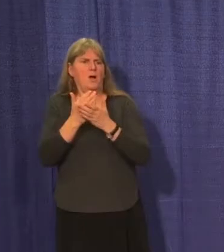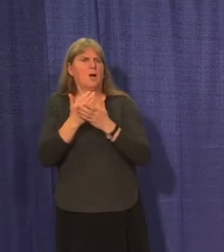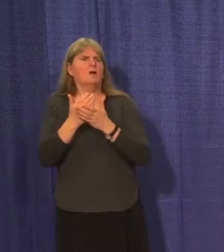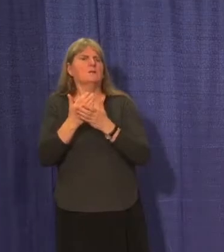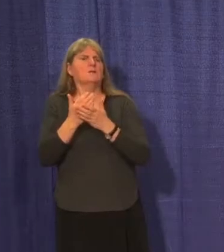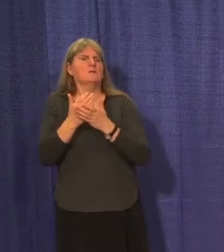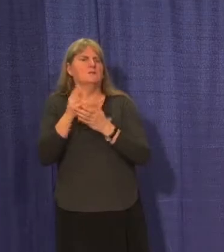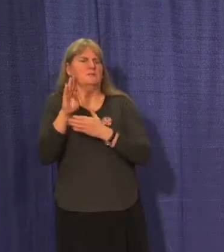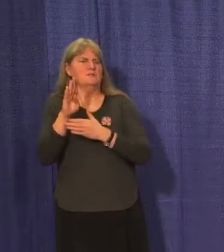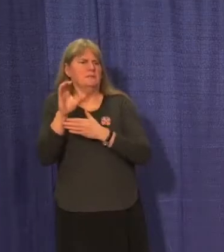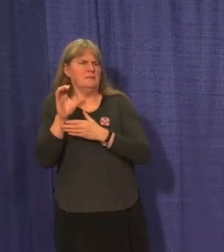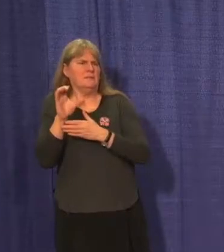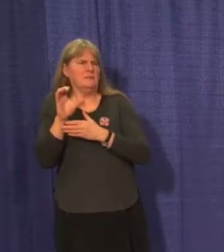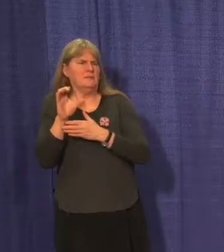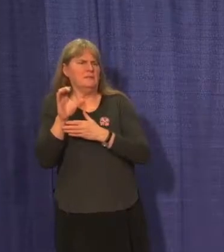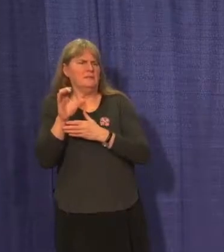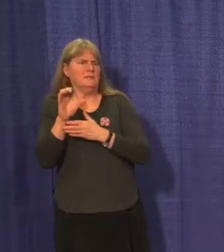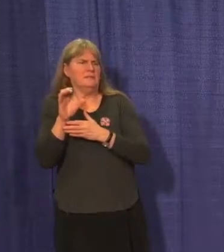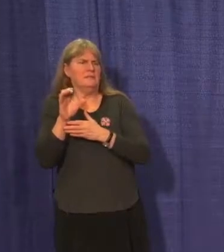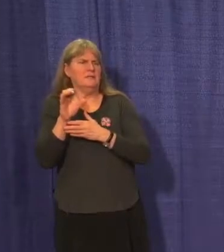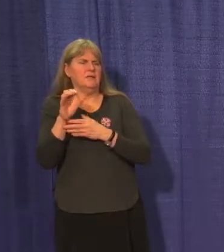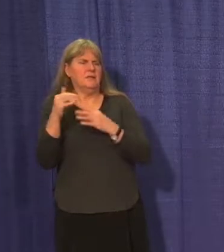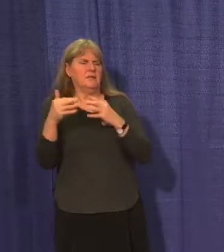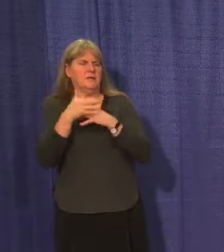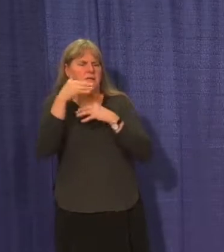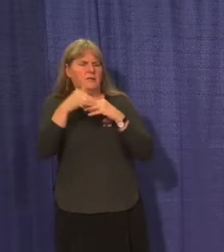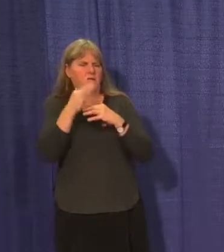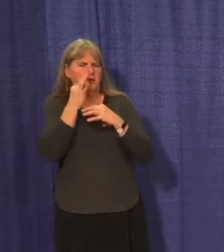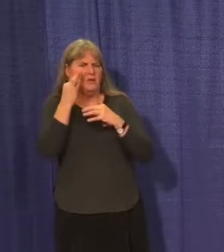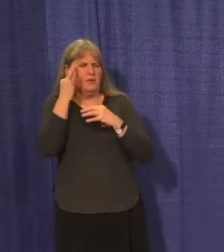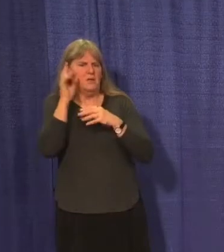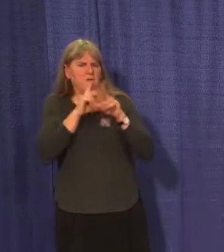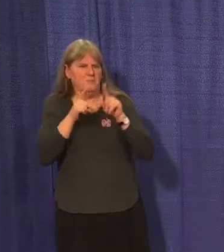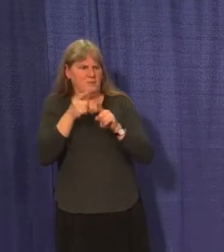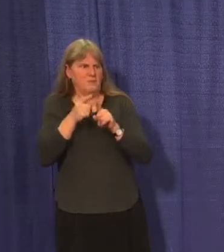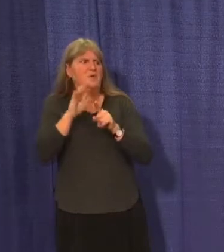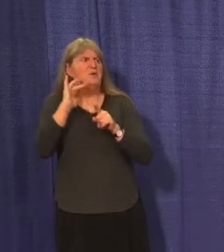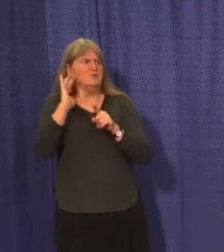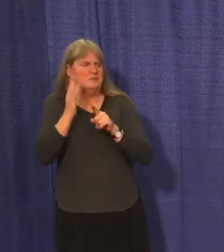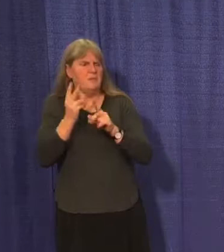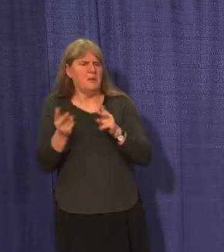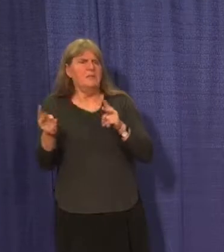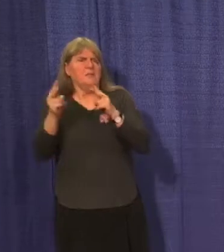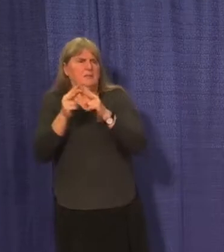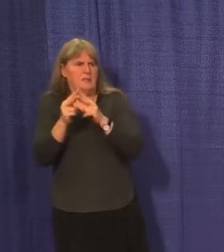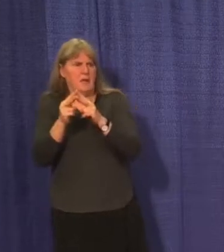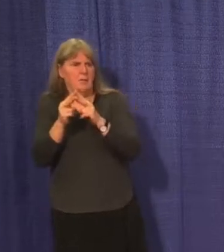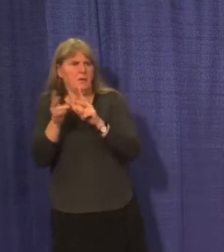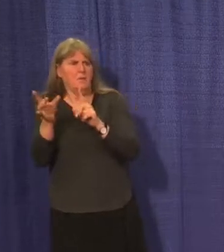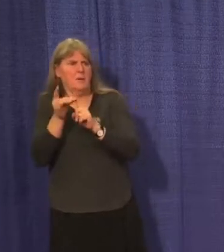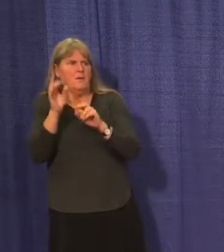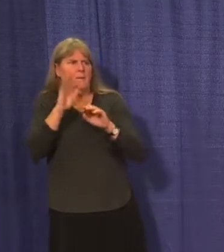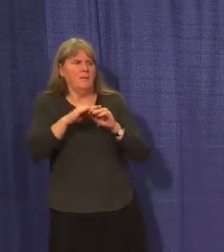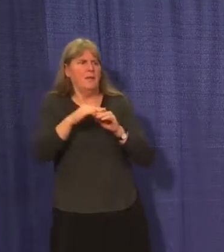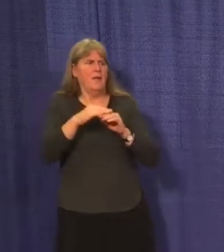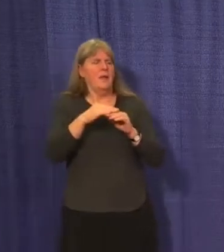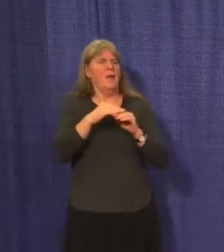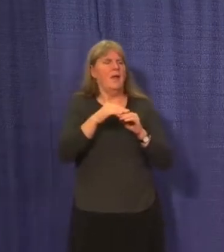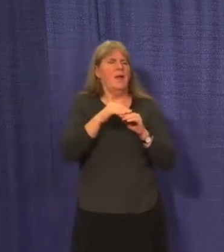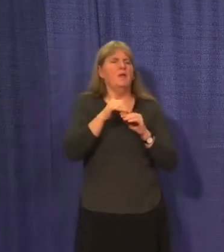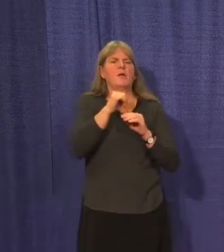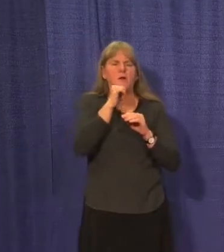So the example from Northern Health, Indigenous people there are getting COVID at twice the rate of the non-Indigenous population.